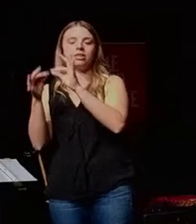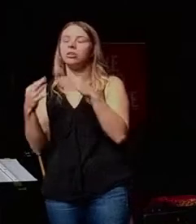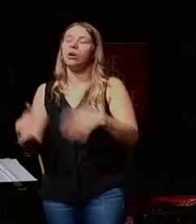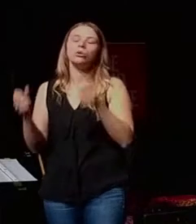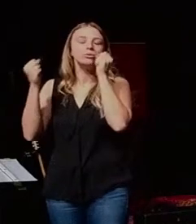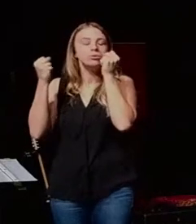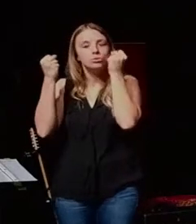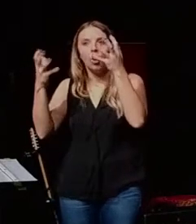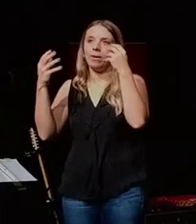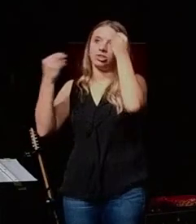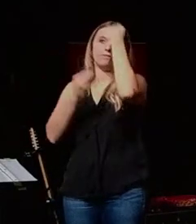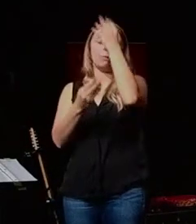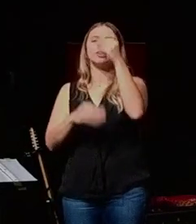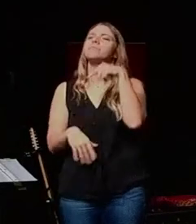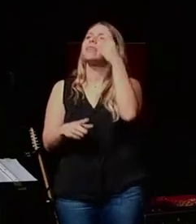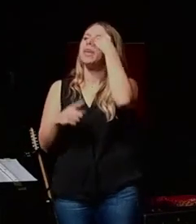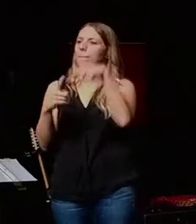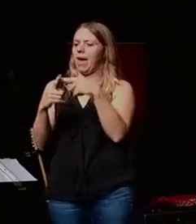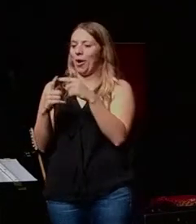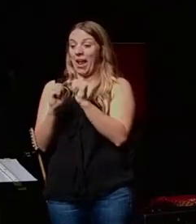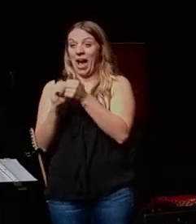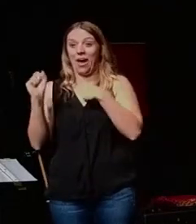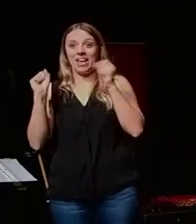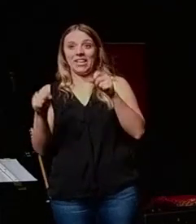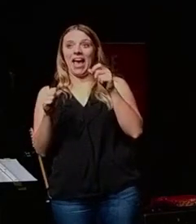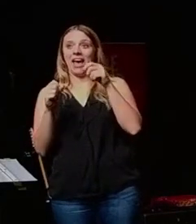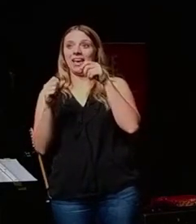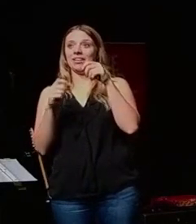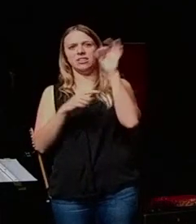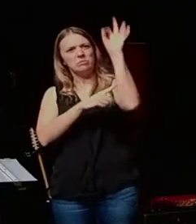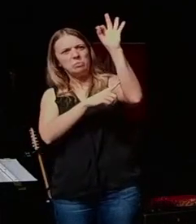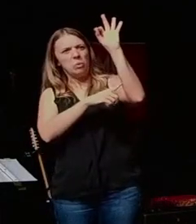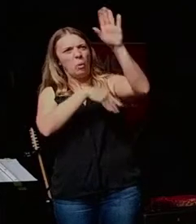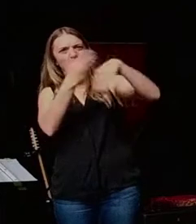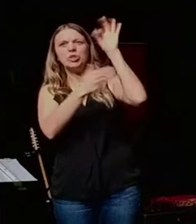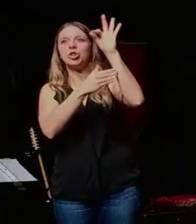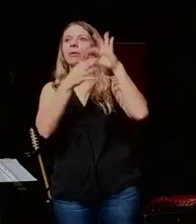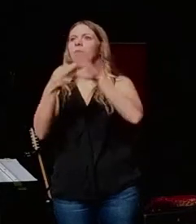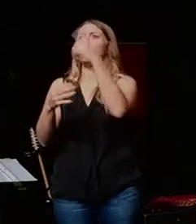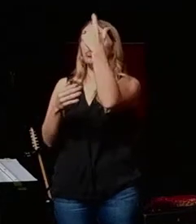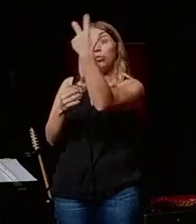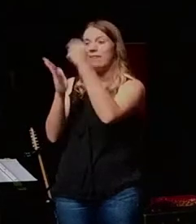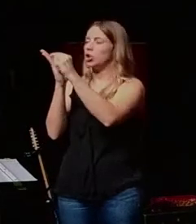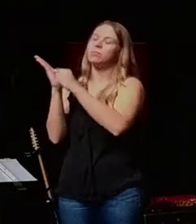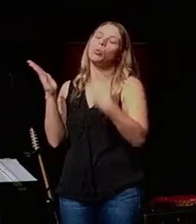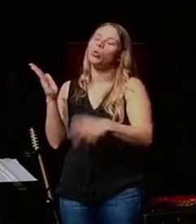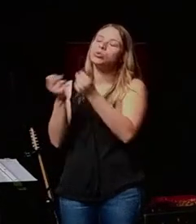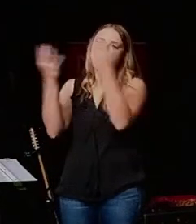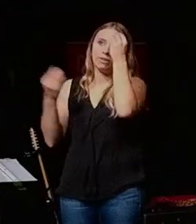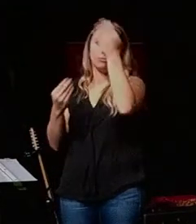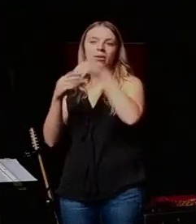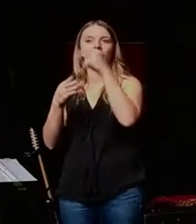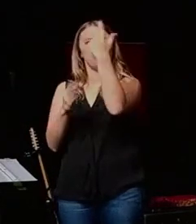so much information here, you know. Like, if think about how can you do a sermon in three verses, there's a lot of information in three verses. So, first of all, the